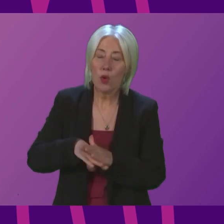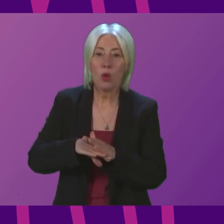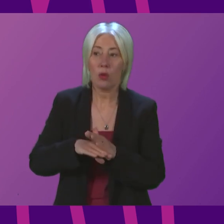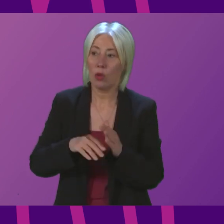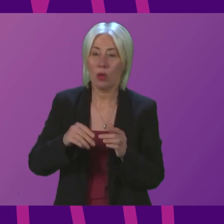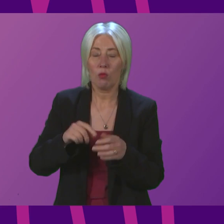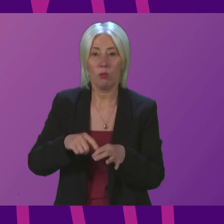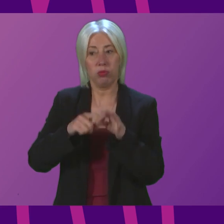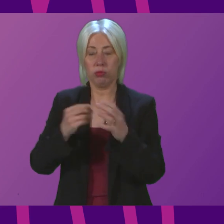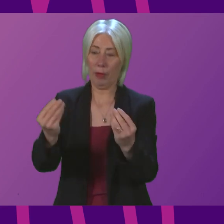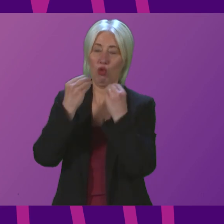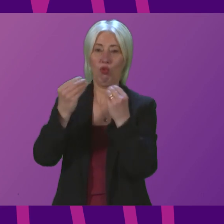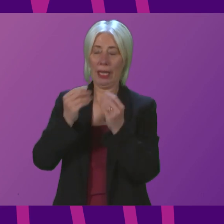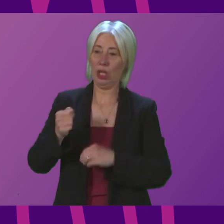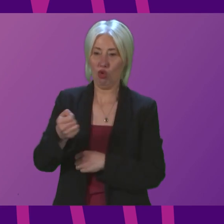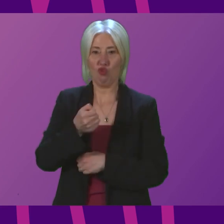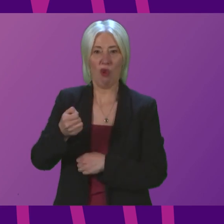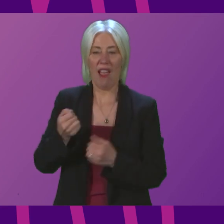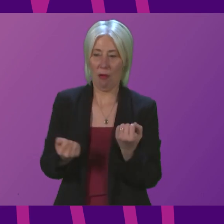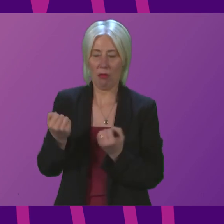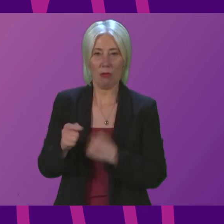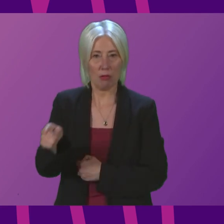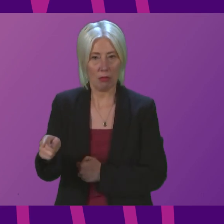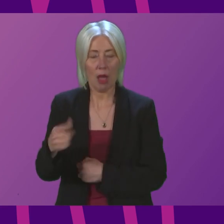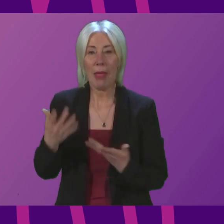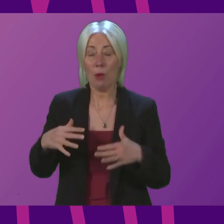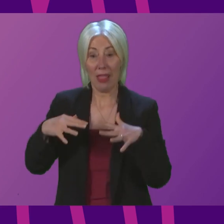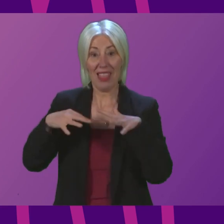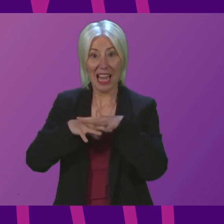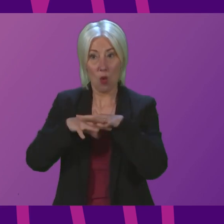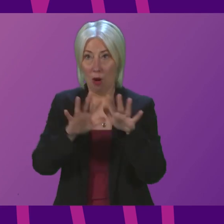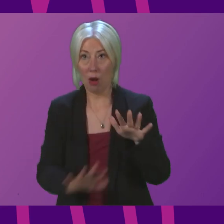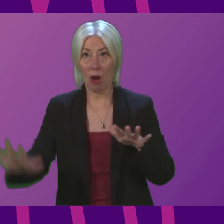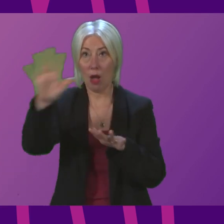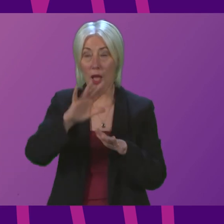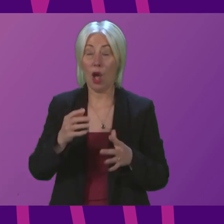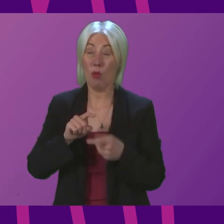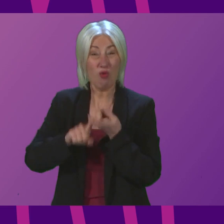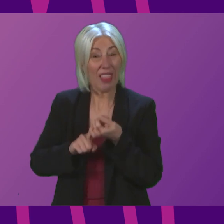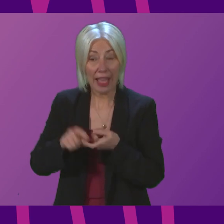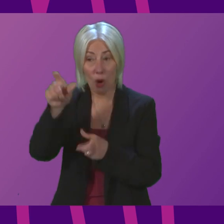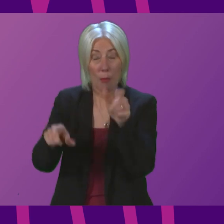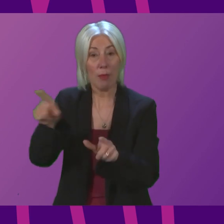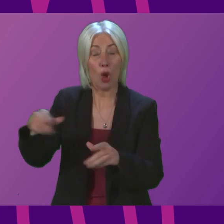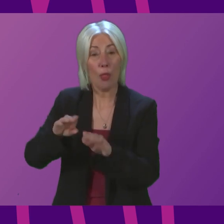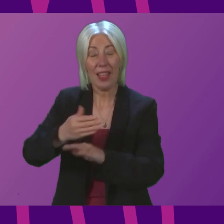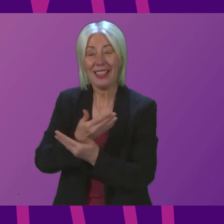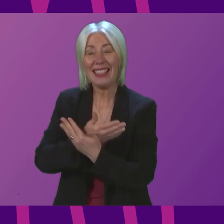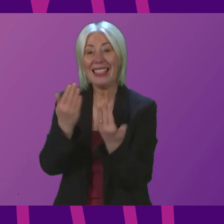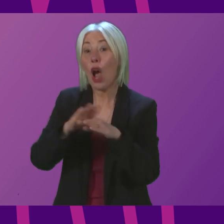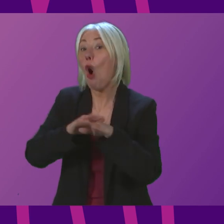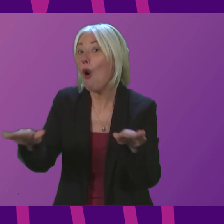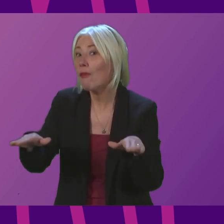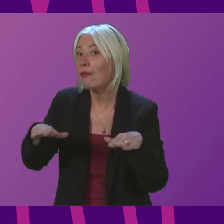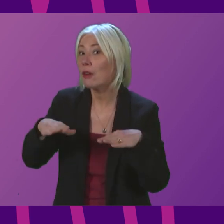drivers and the network currently relies upon rest day working by Scottrail